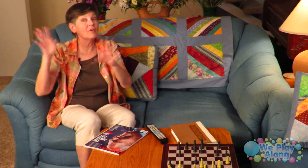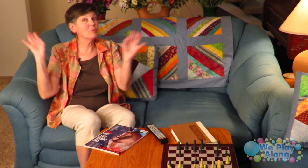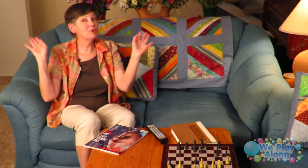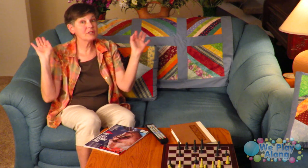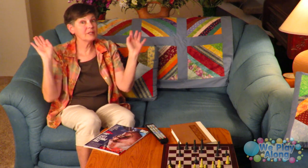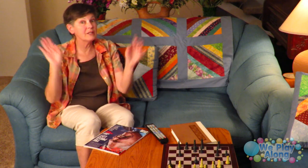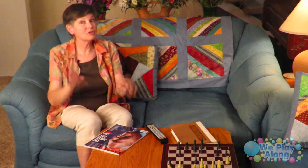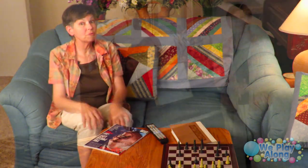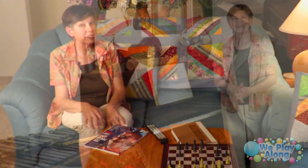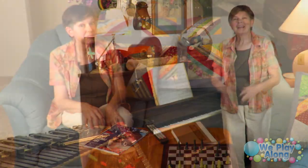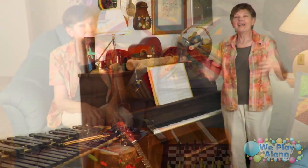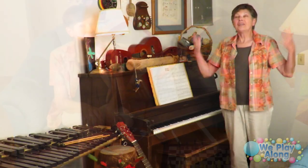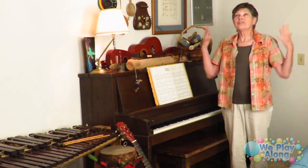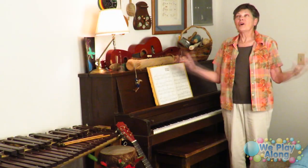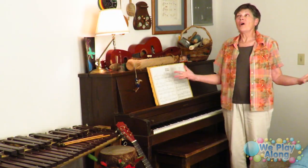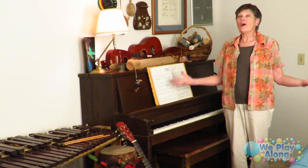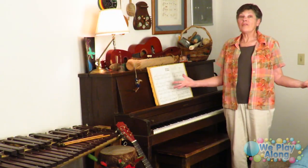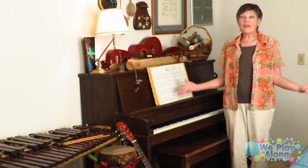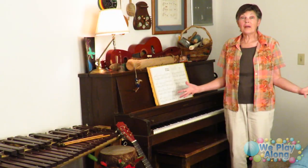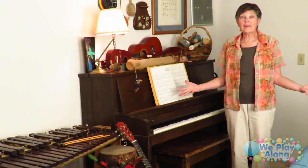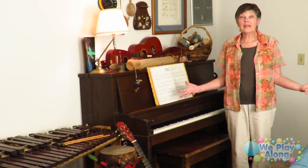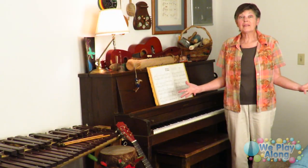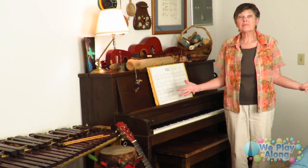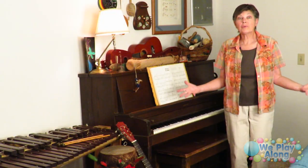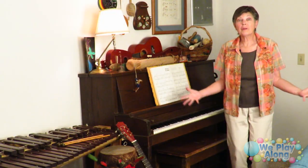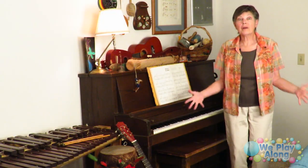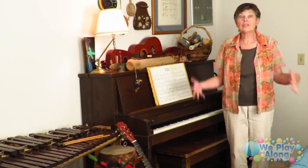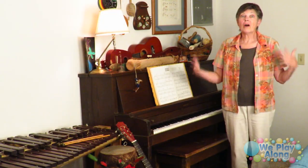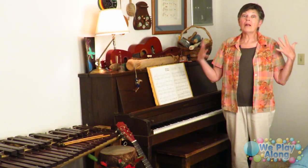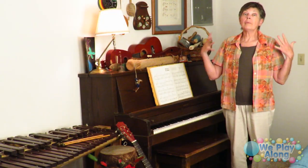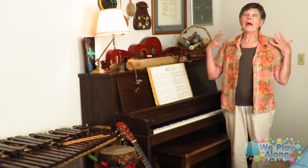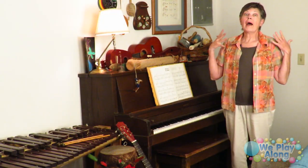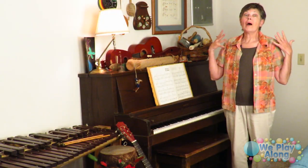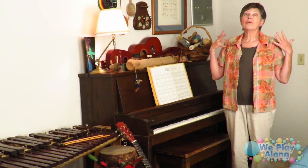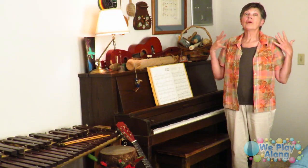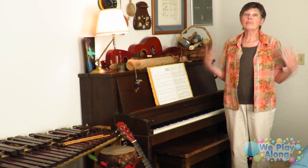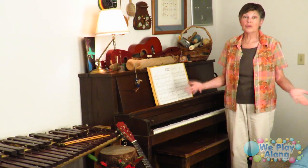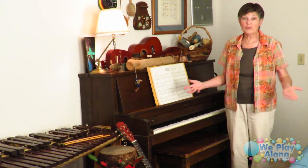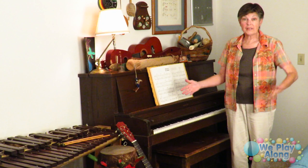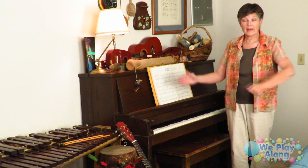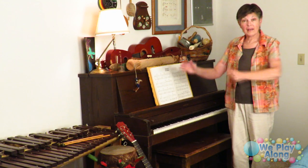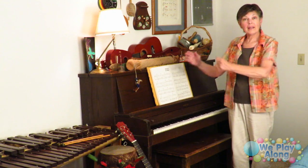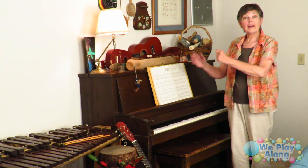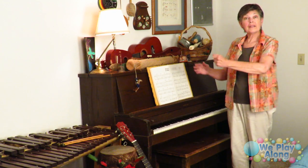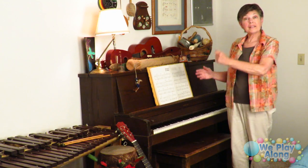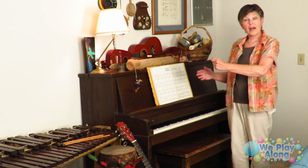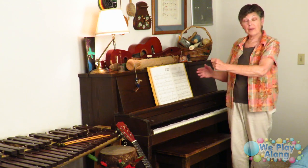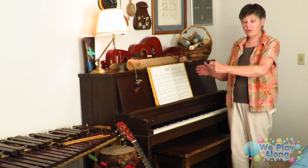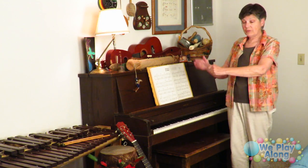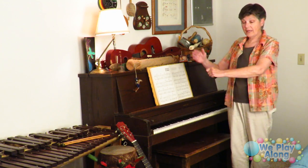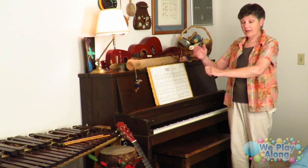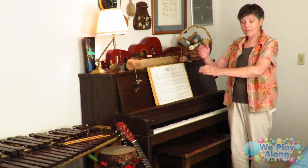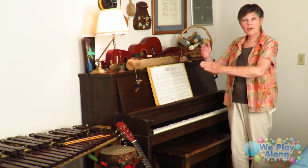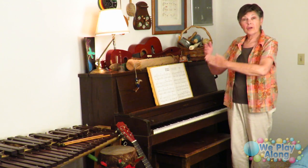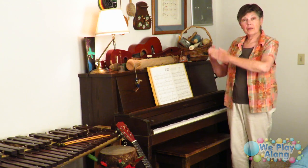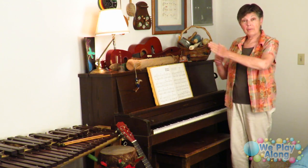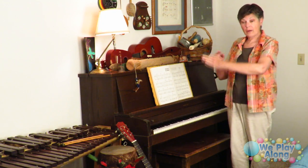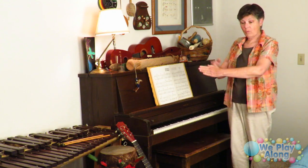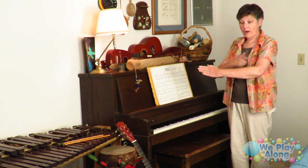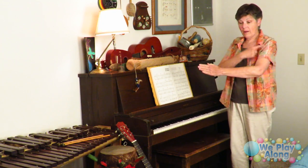of our musical instruments so our family is pretty much all about music now to sign music you're going to make one